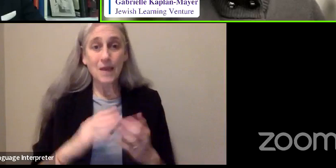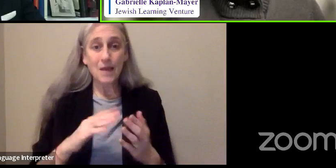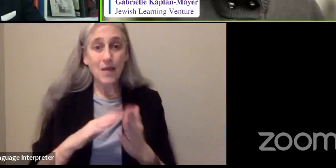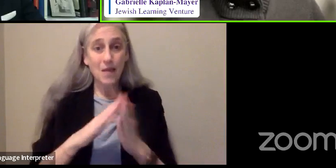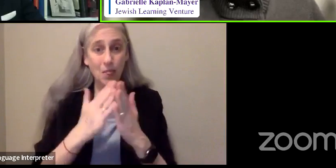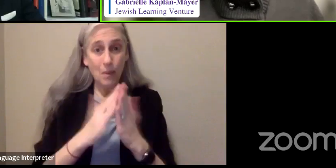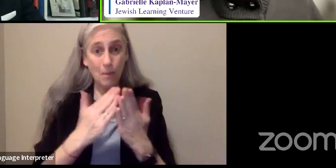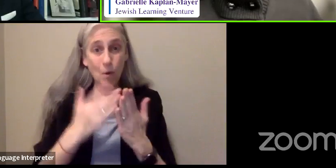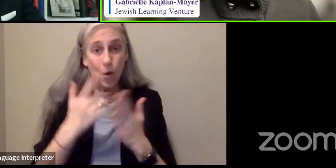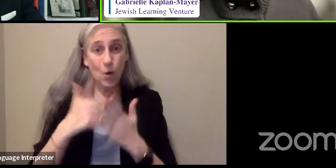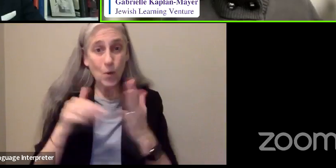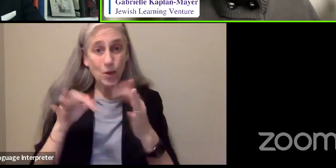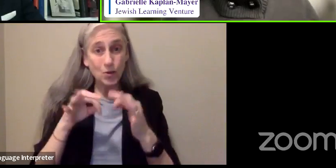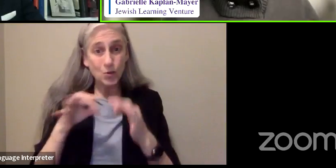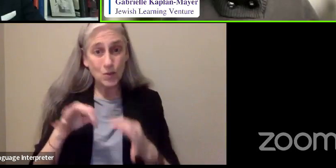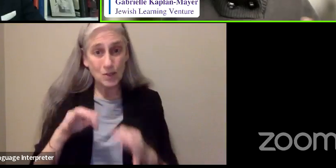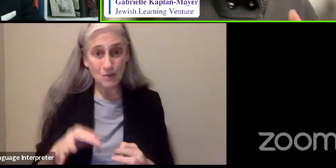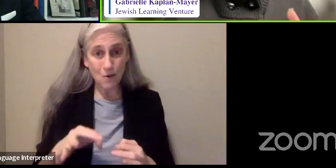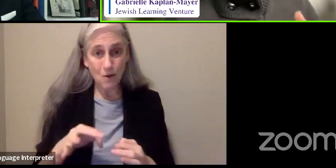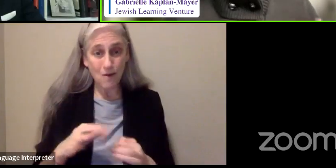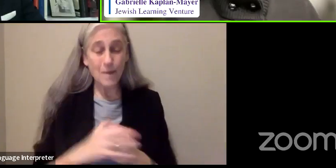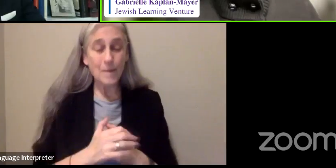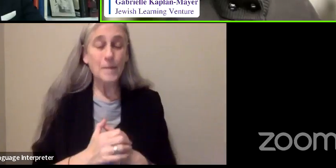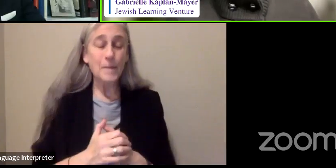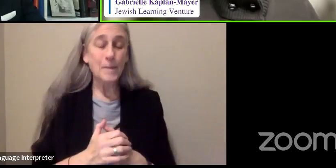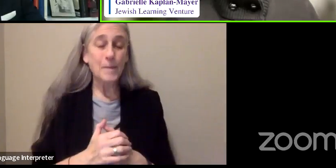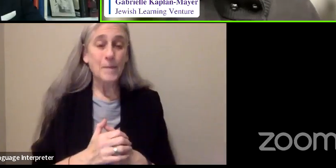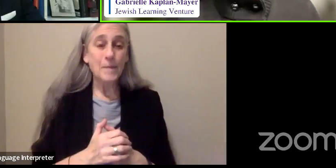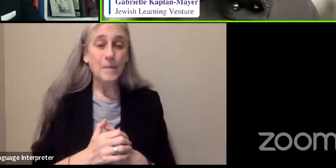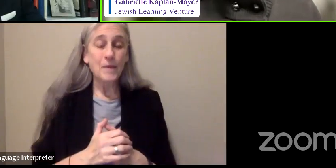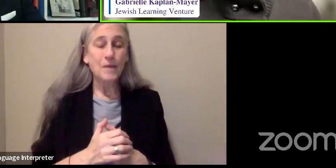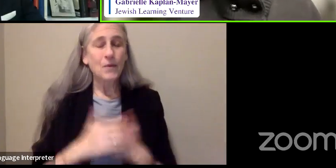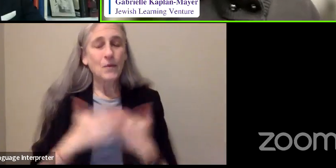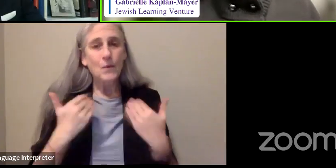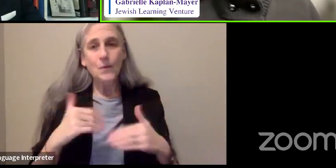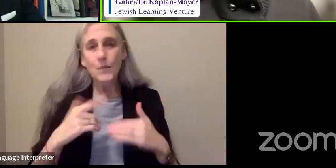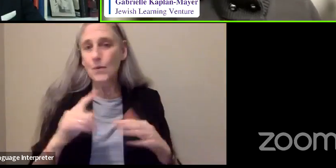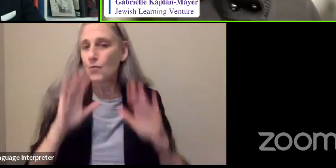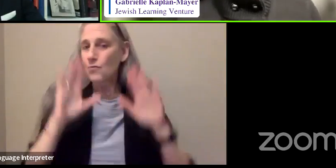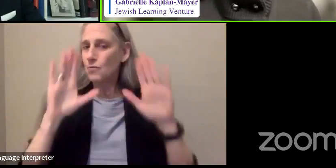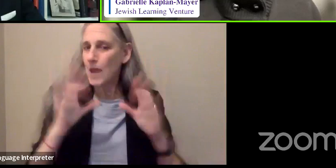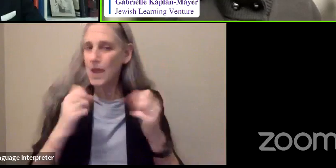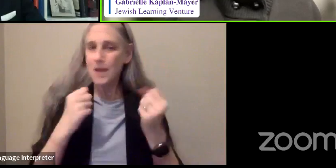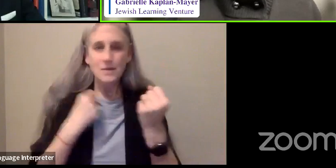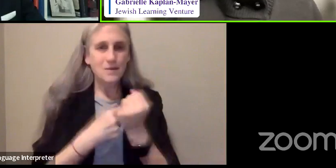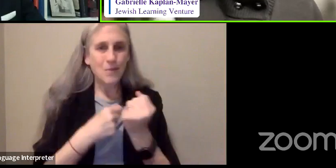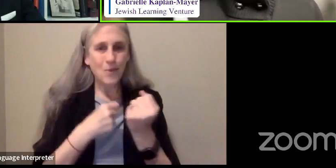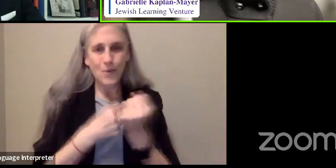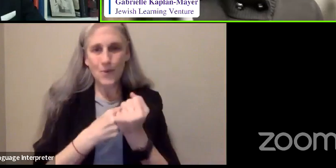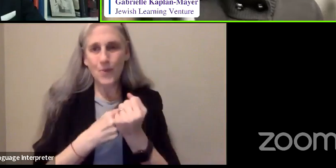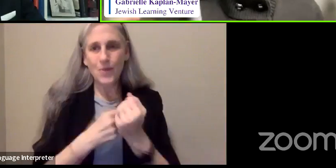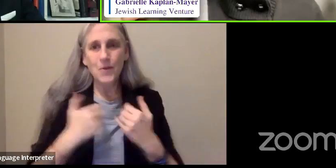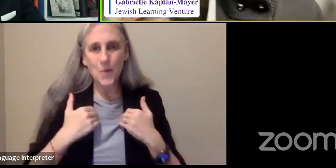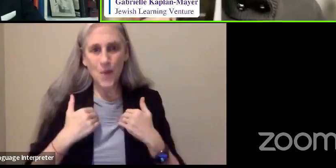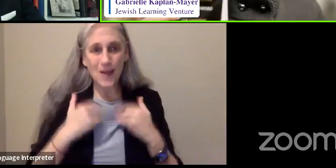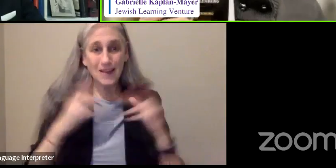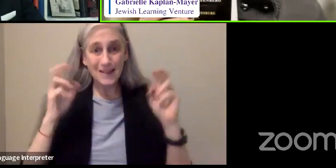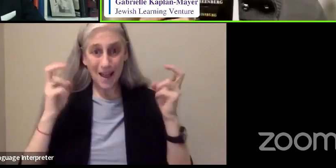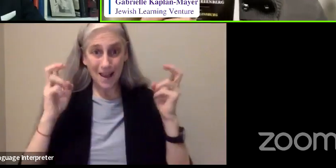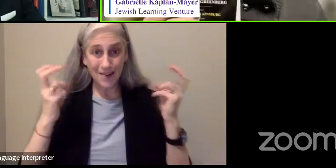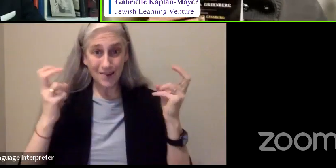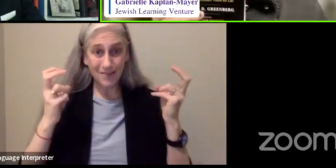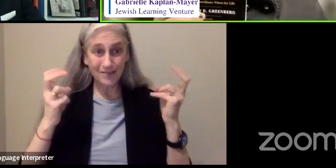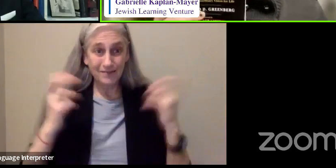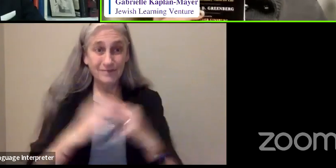what you describe in your story is some incredible support that was around you. The title of the book,